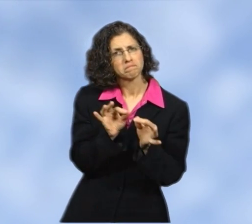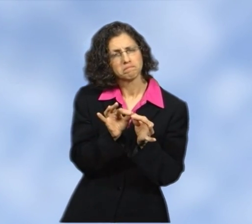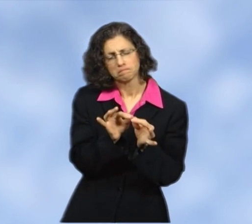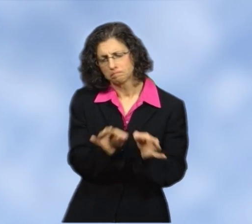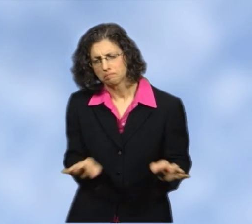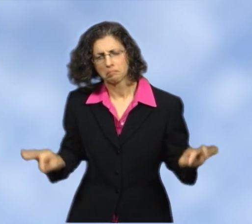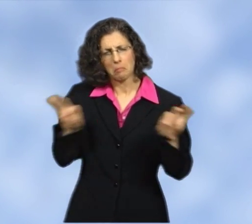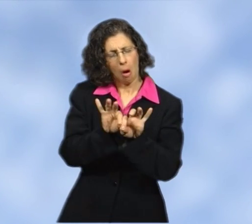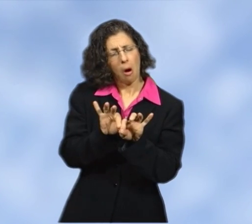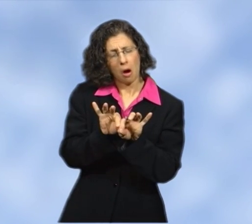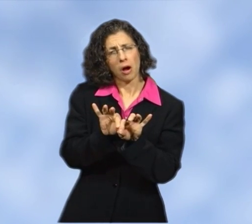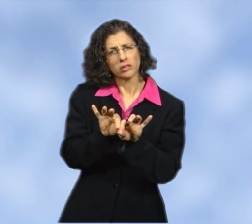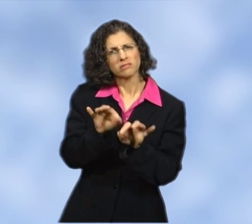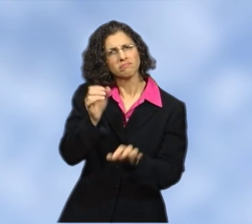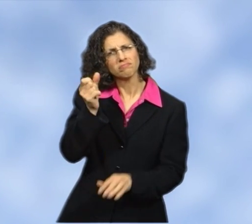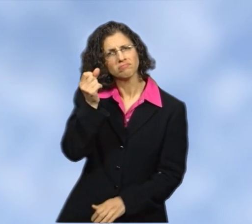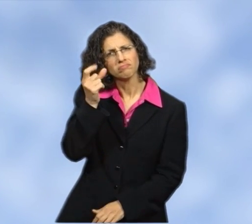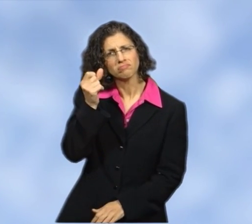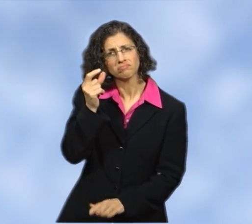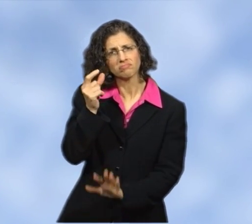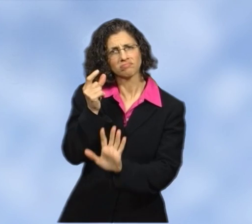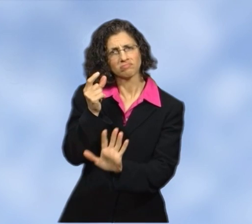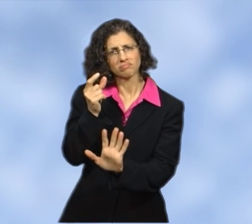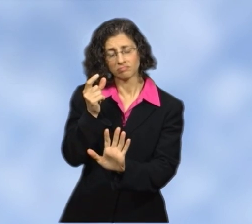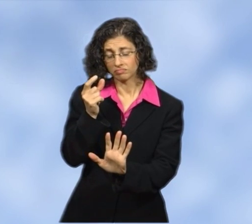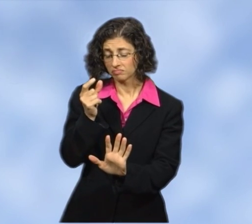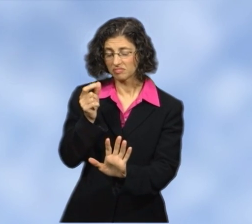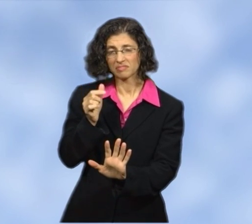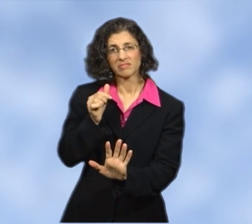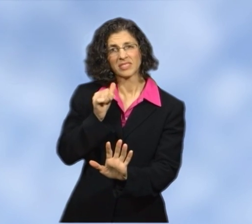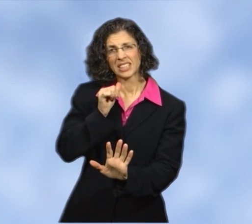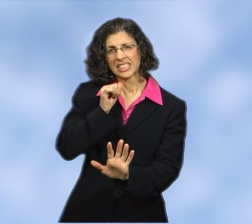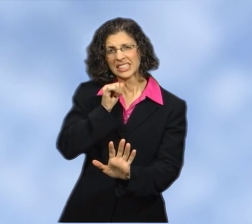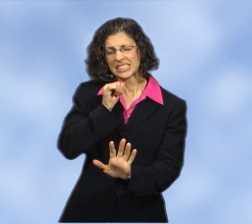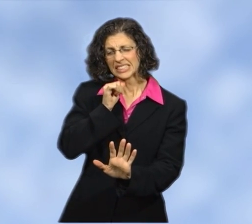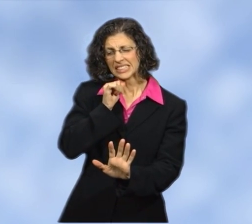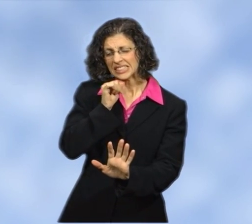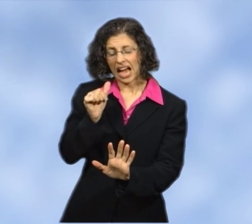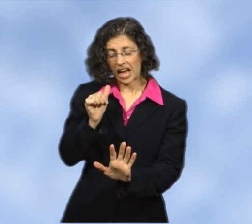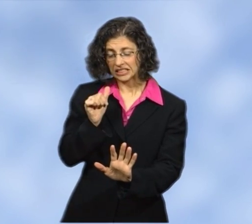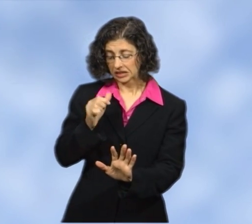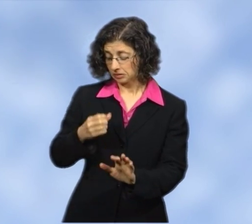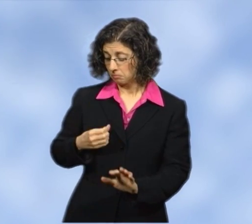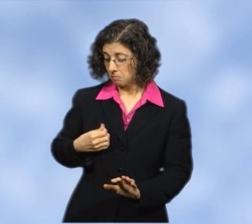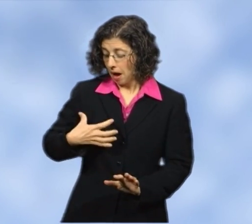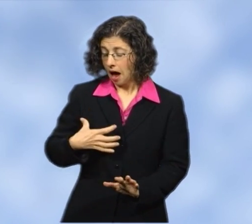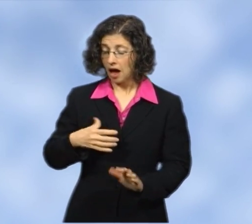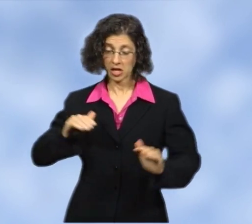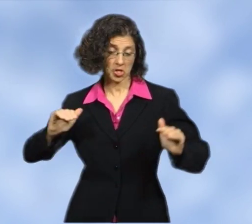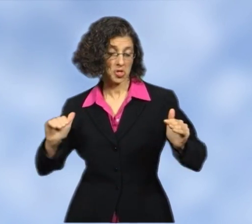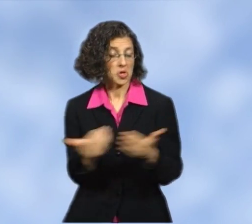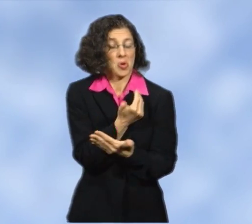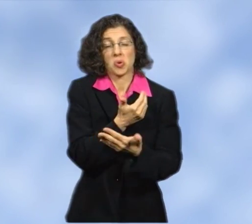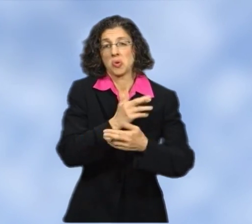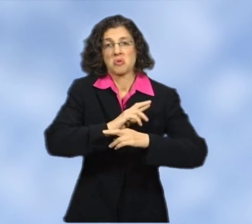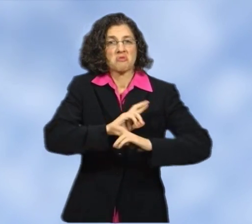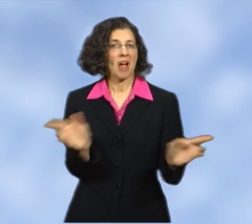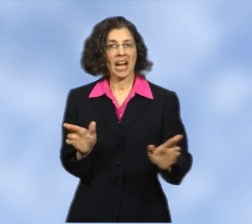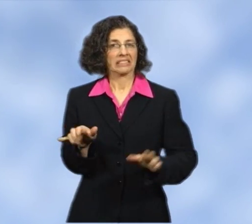It's important to realize that you are not getting a new breast